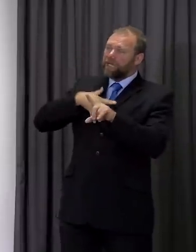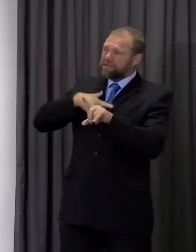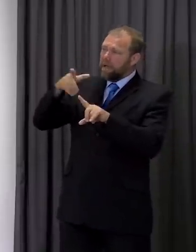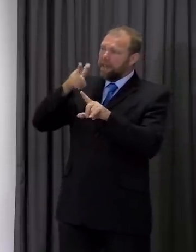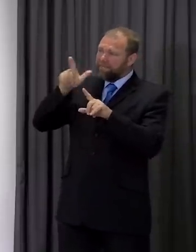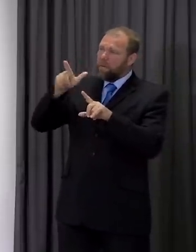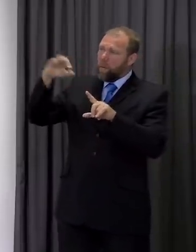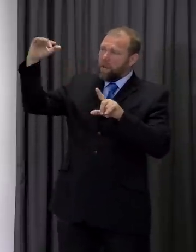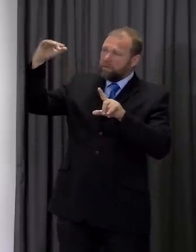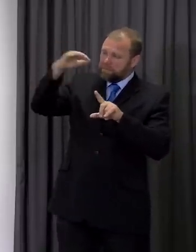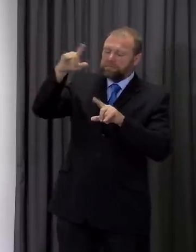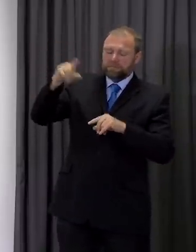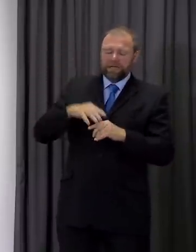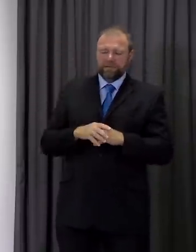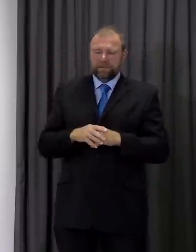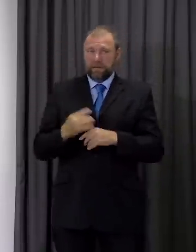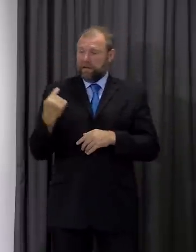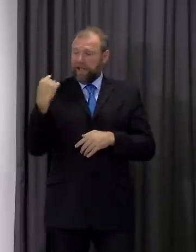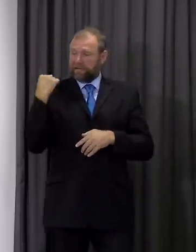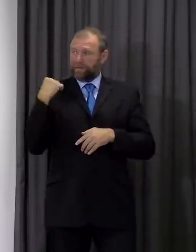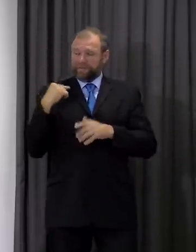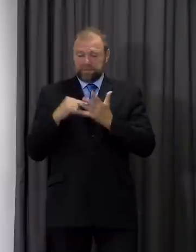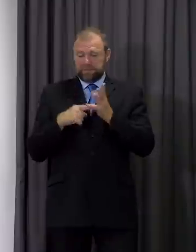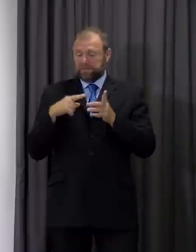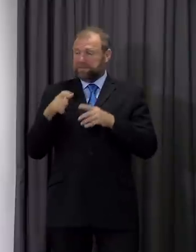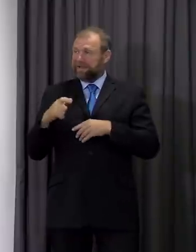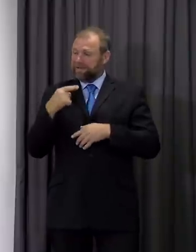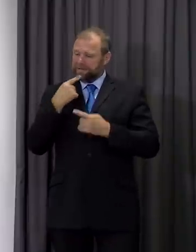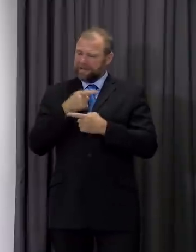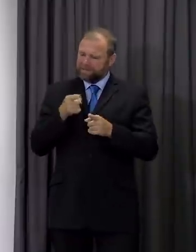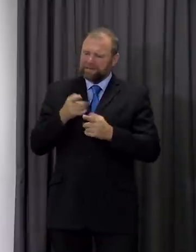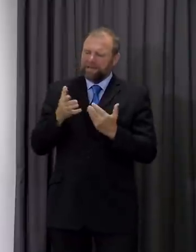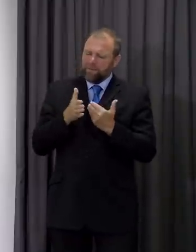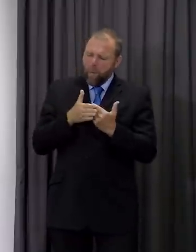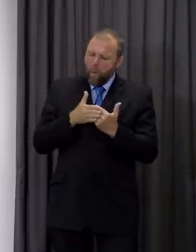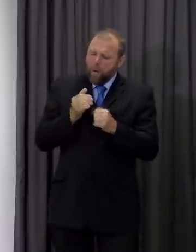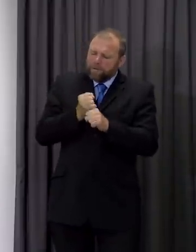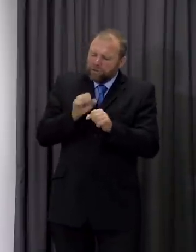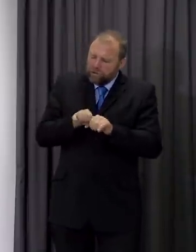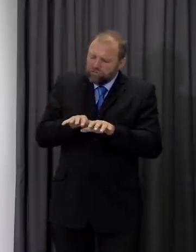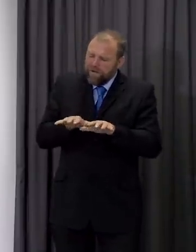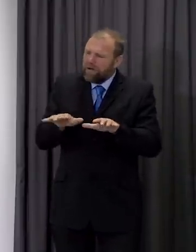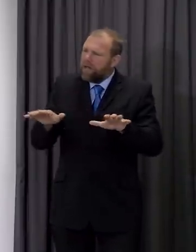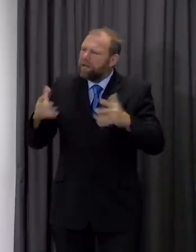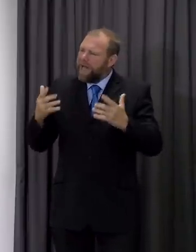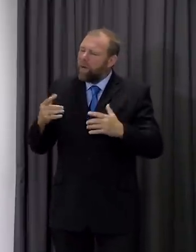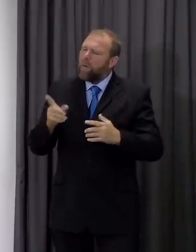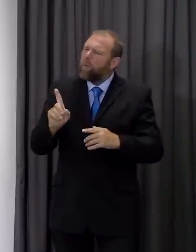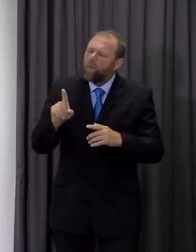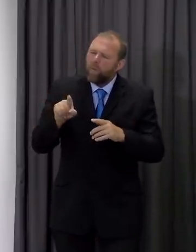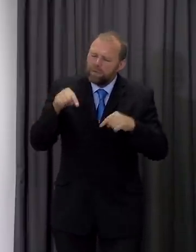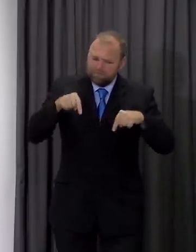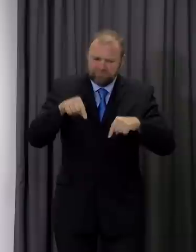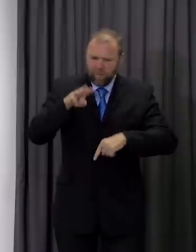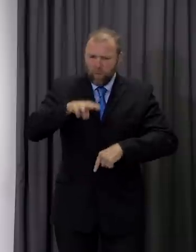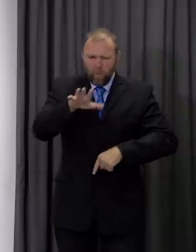Van Tam said the current trends are moving away from specific hotspots and there's a more general increasing geographical trend across the UK can we speak about the trend geographically